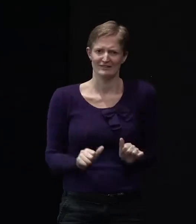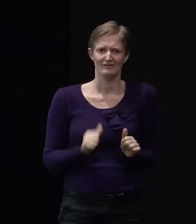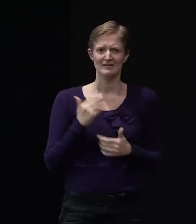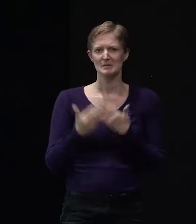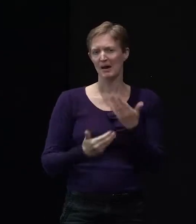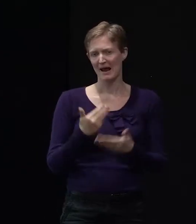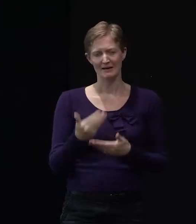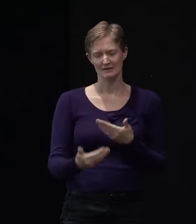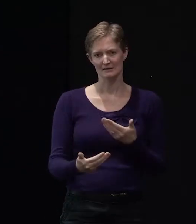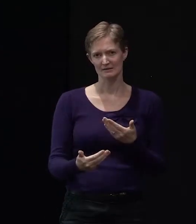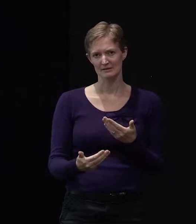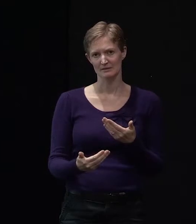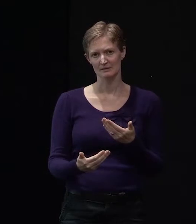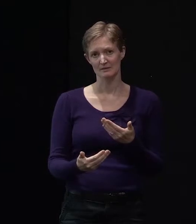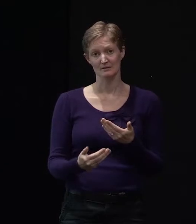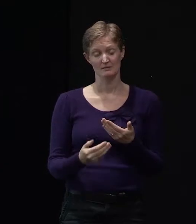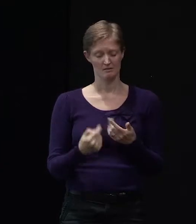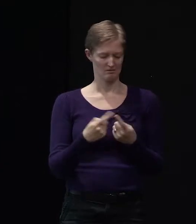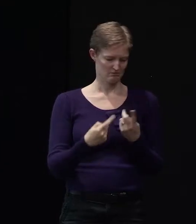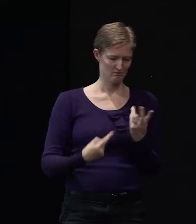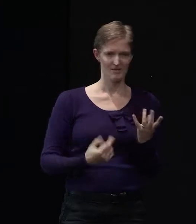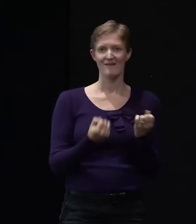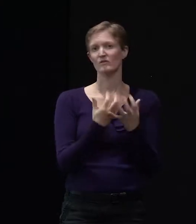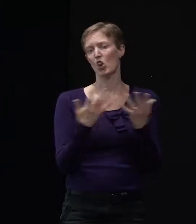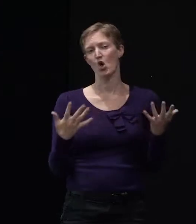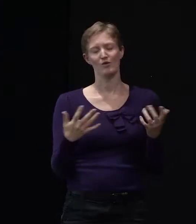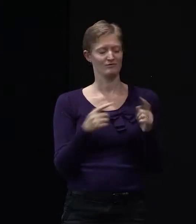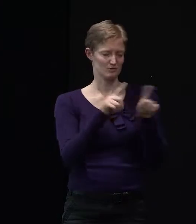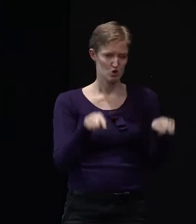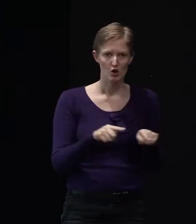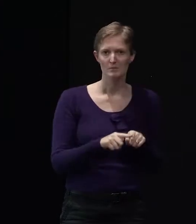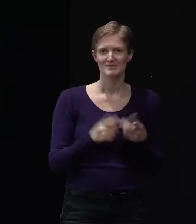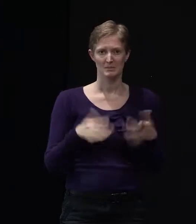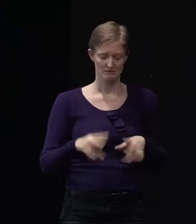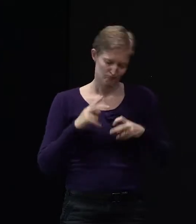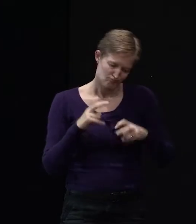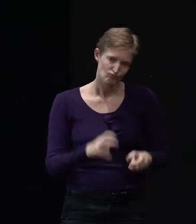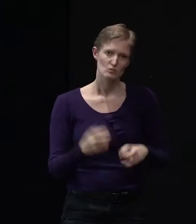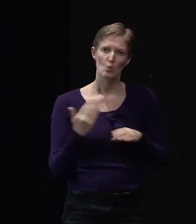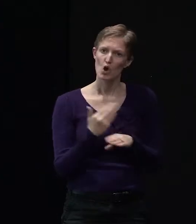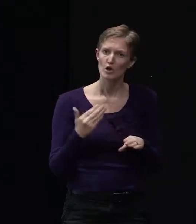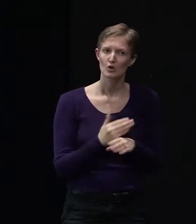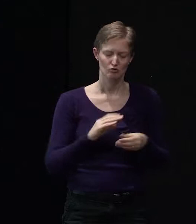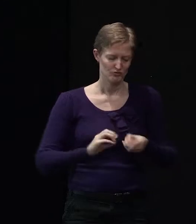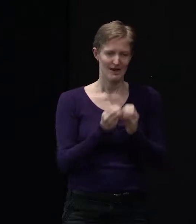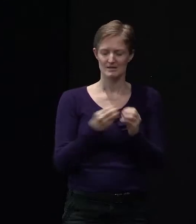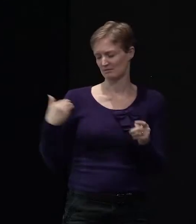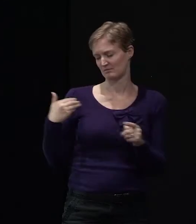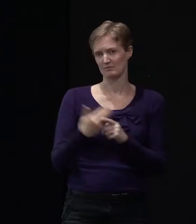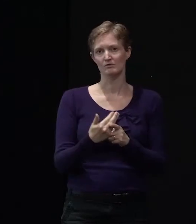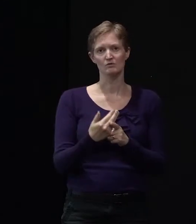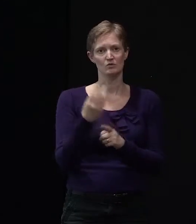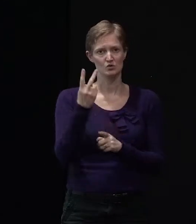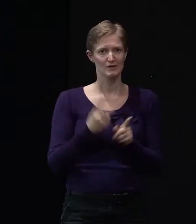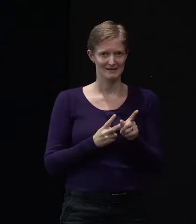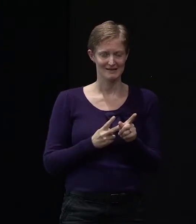overview of the kind of myriad of documents and things that have been going on and are continuing to go on so that we build up knowledge about how we